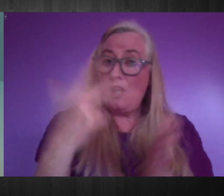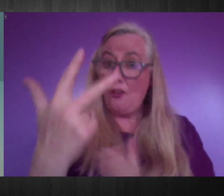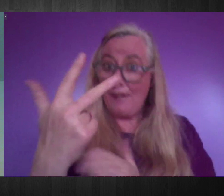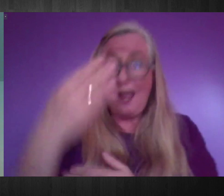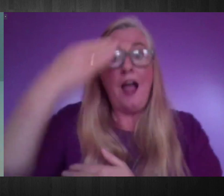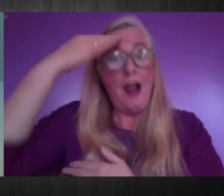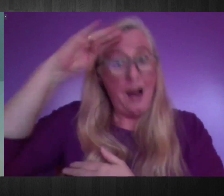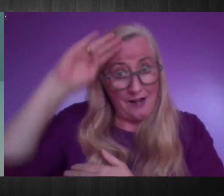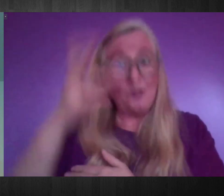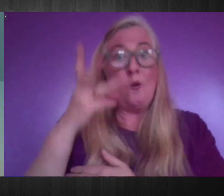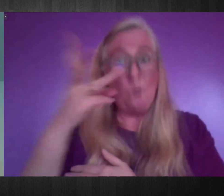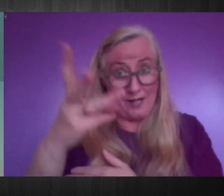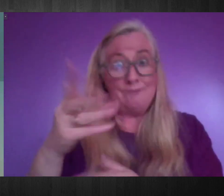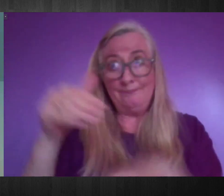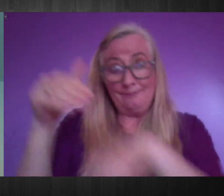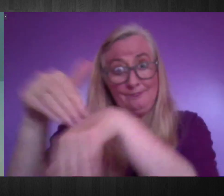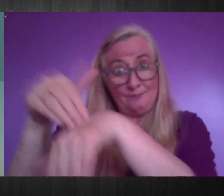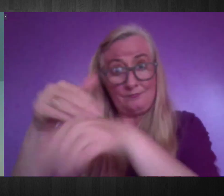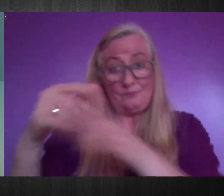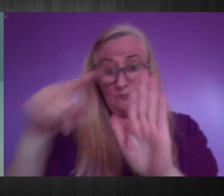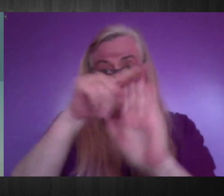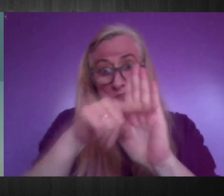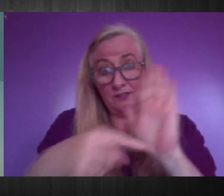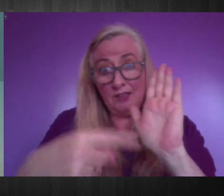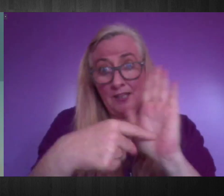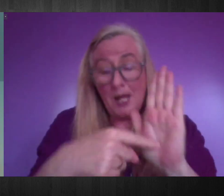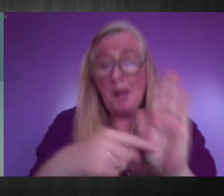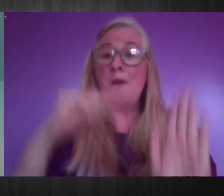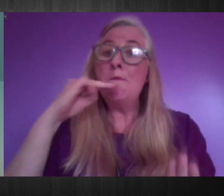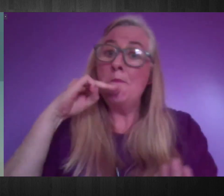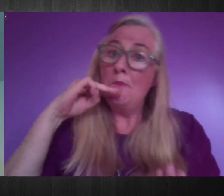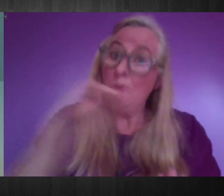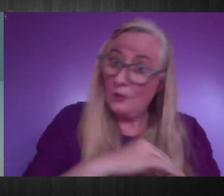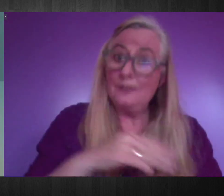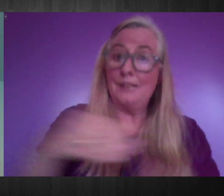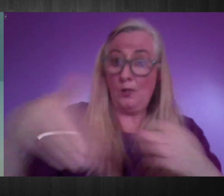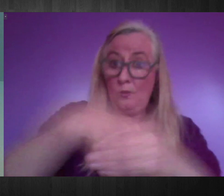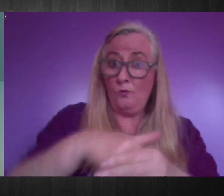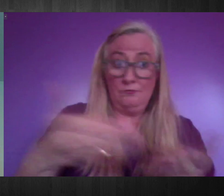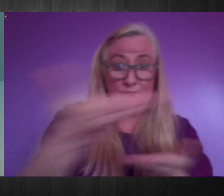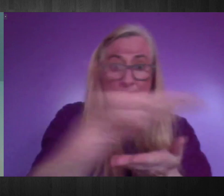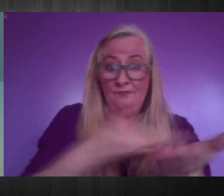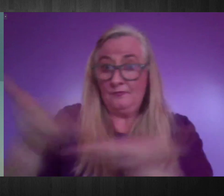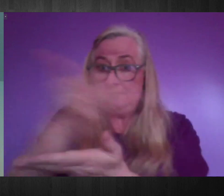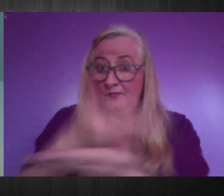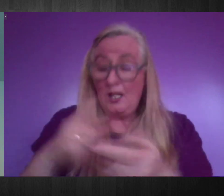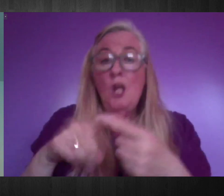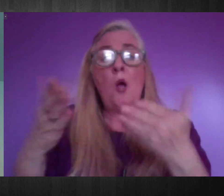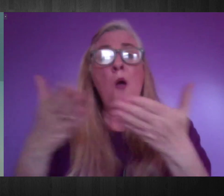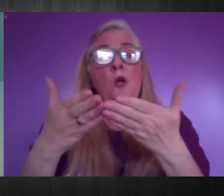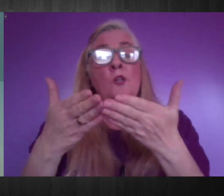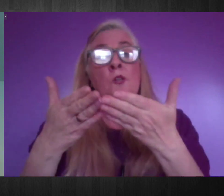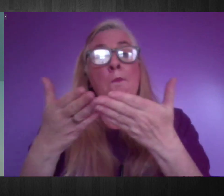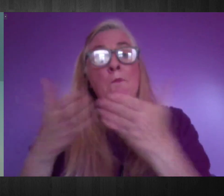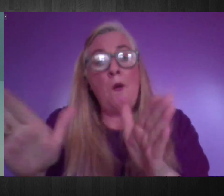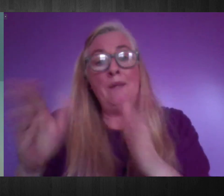realisation of those commitments, and we see this as absolutely crucial and central. The public sector equality and human rights duty